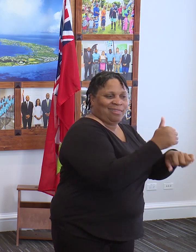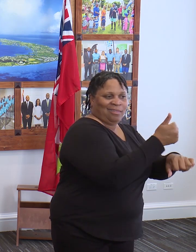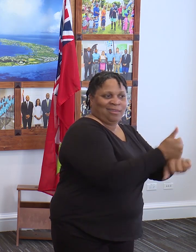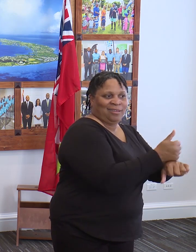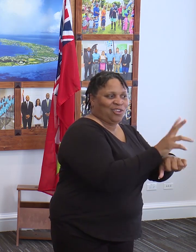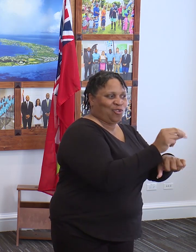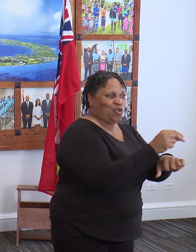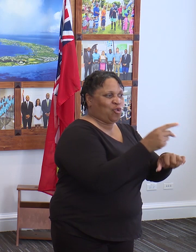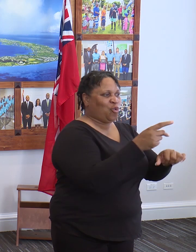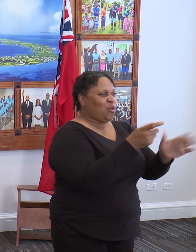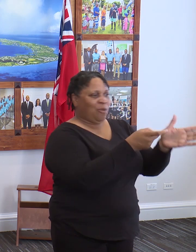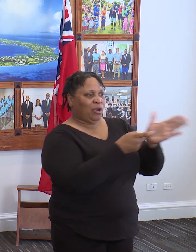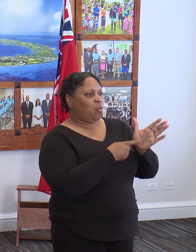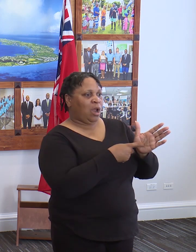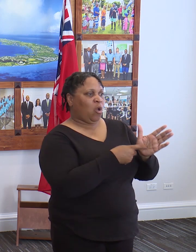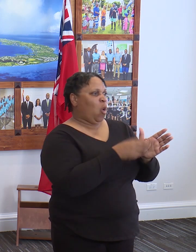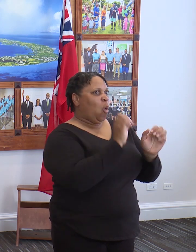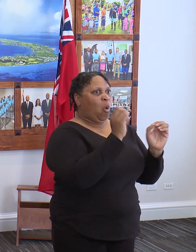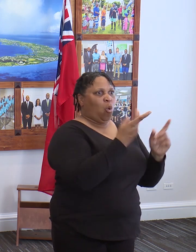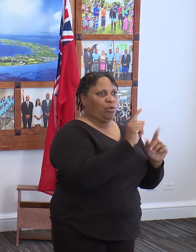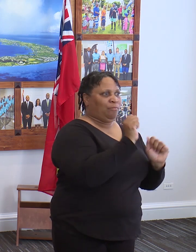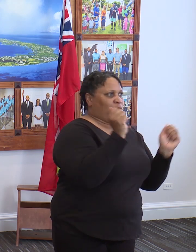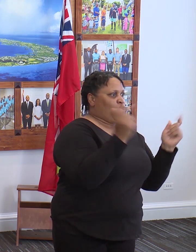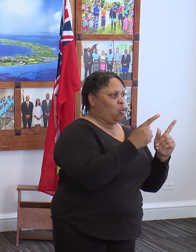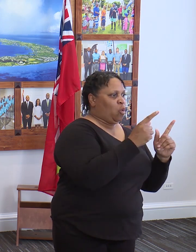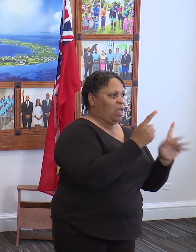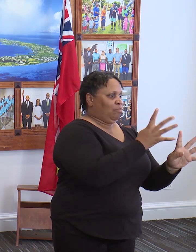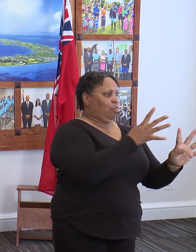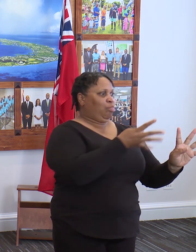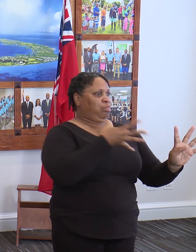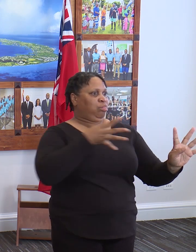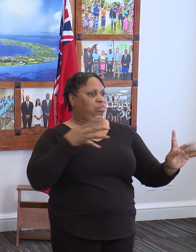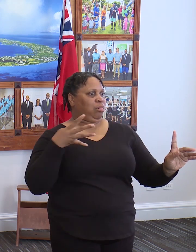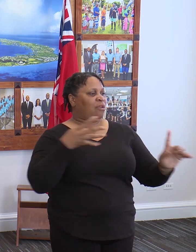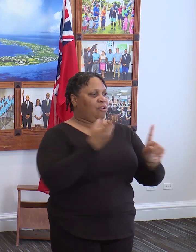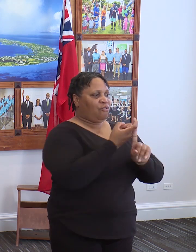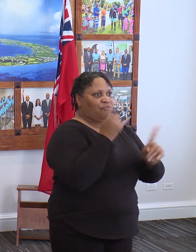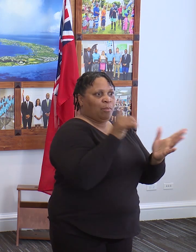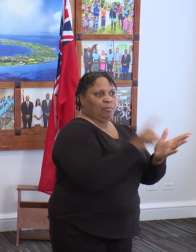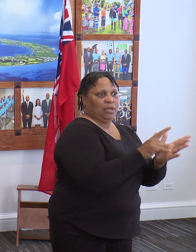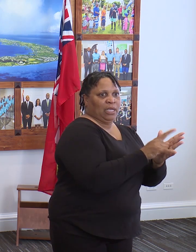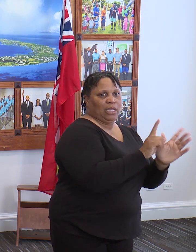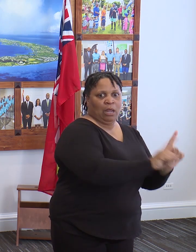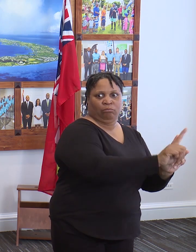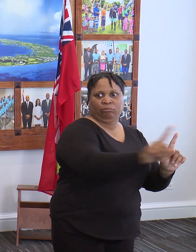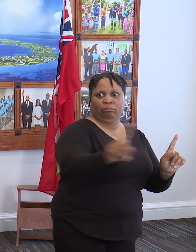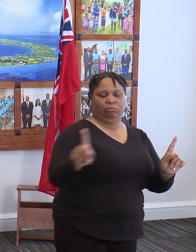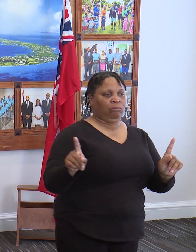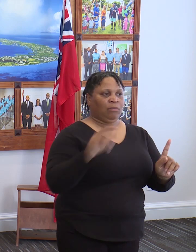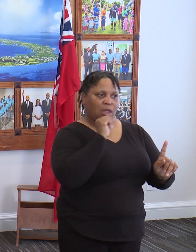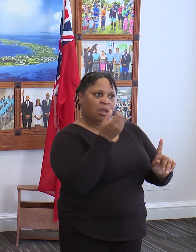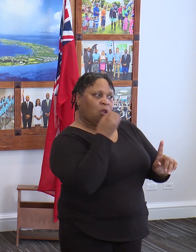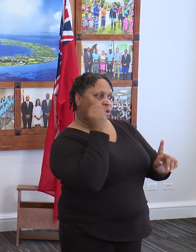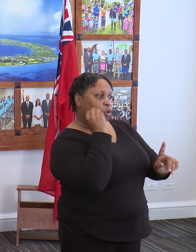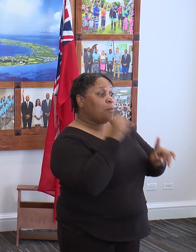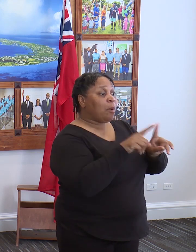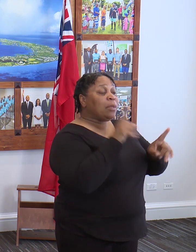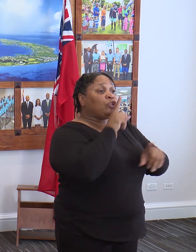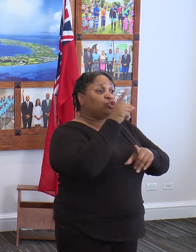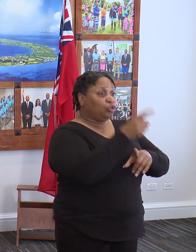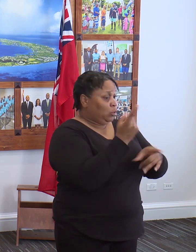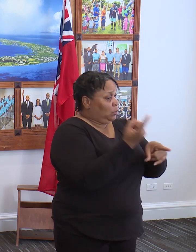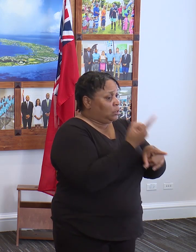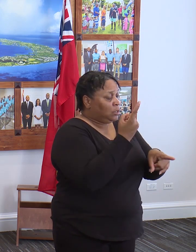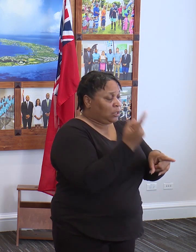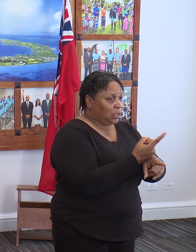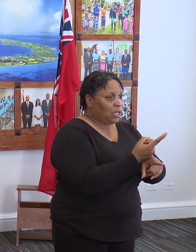everyone to get off a plane and to go in a certain place. But, in the interest of making sure that we can effectively enforce